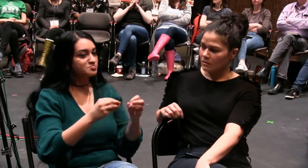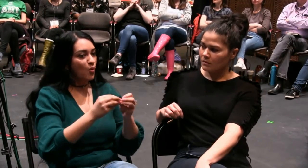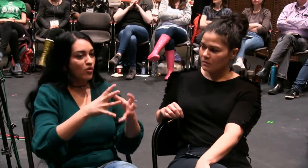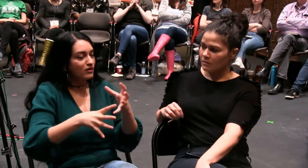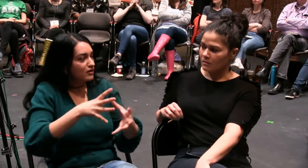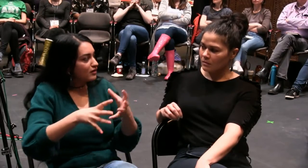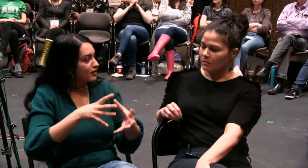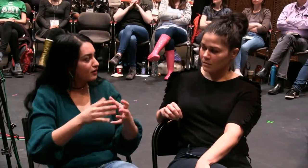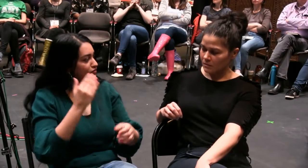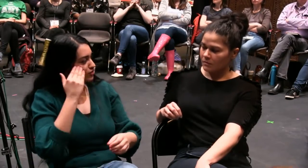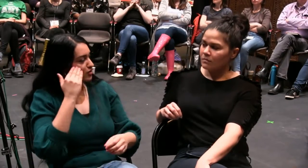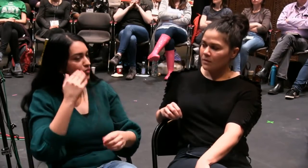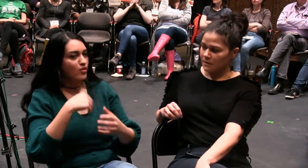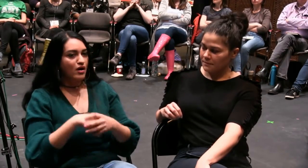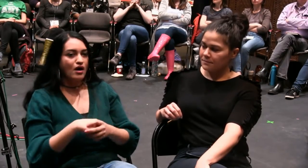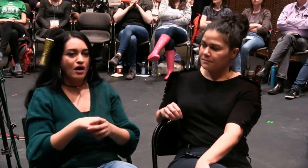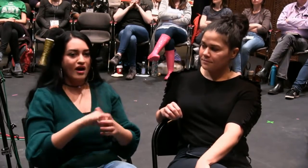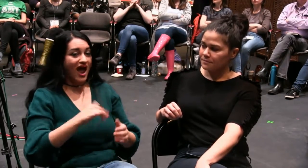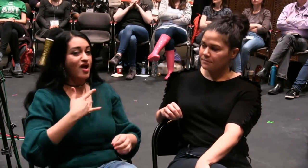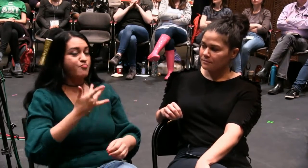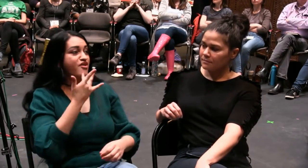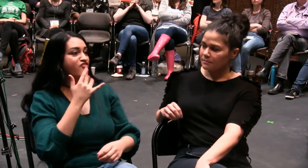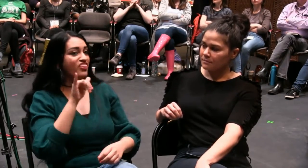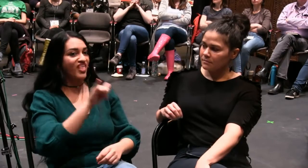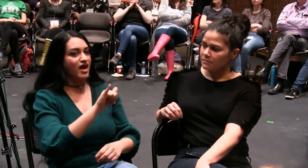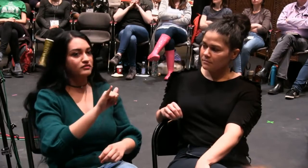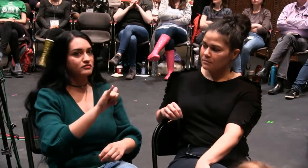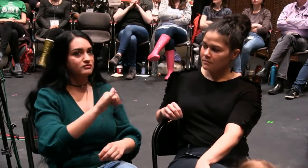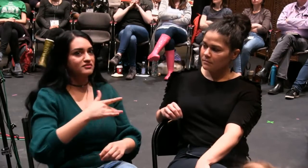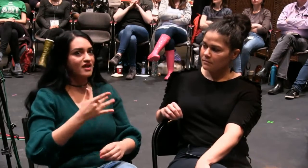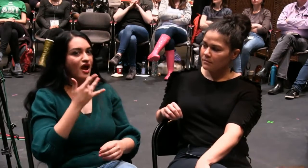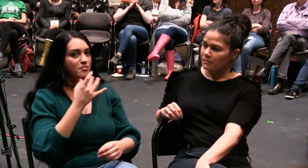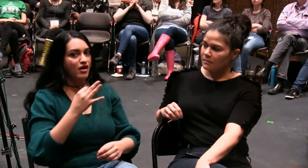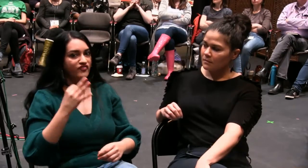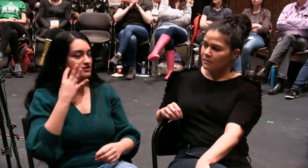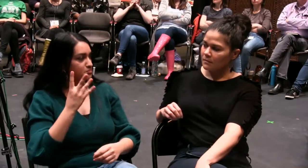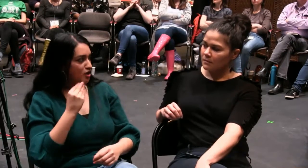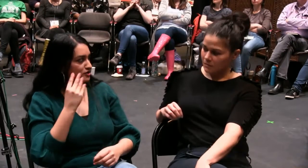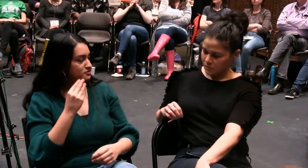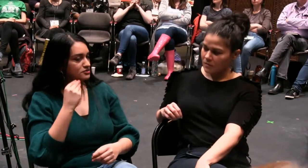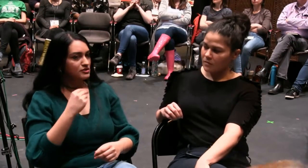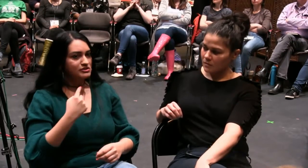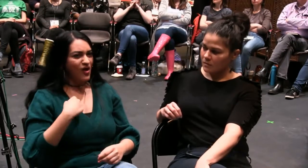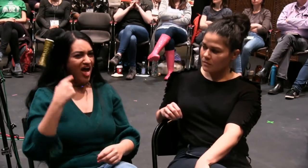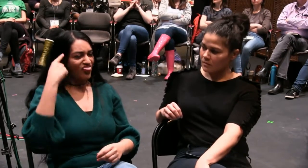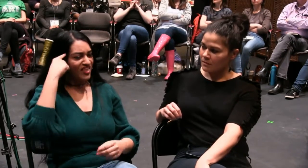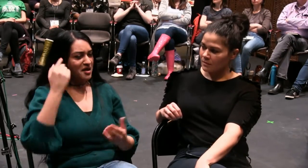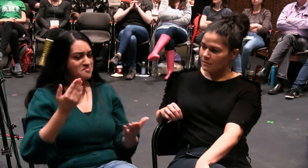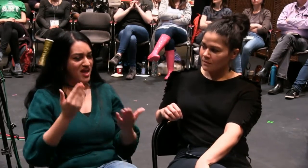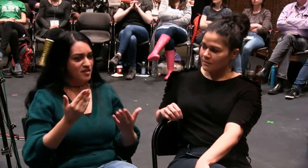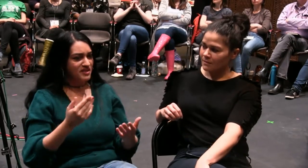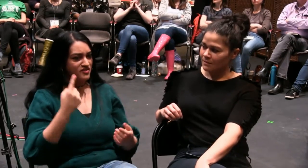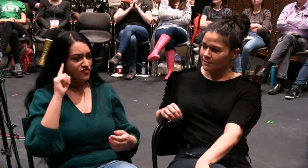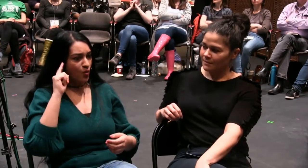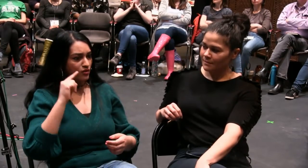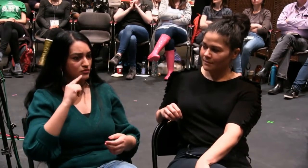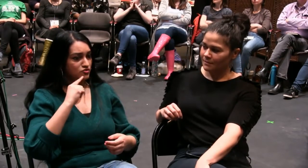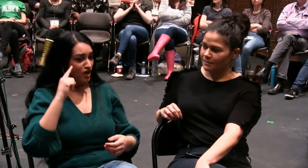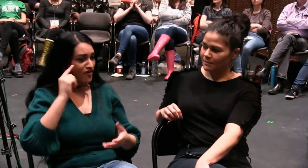different communities. And the whole thing is designed around the idea of intersectionality. And